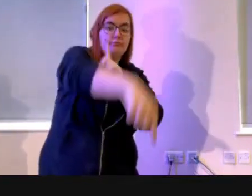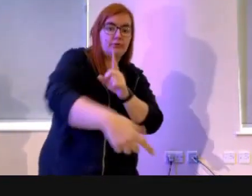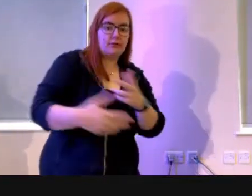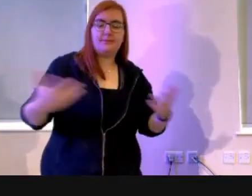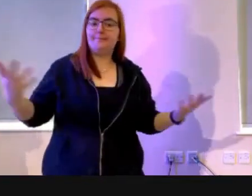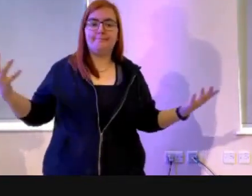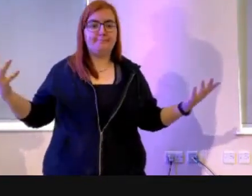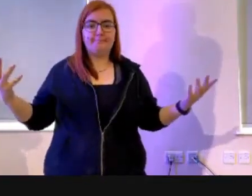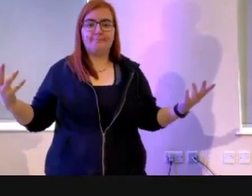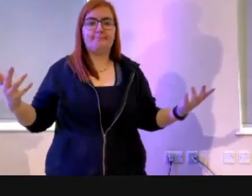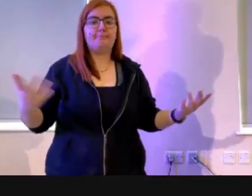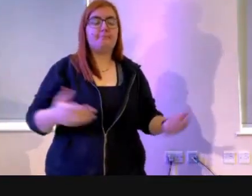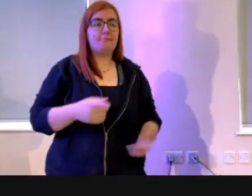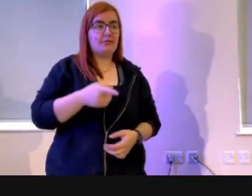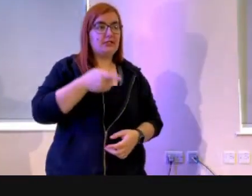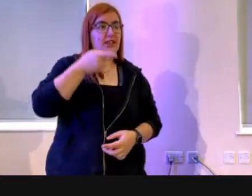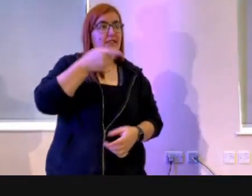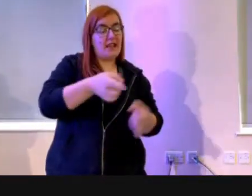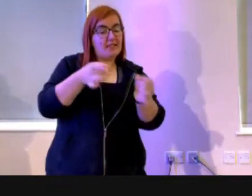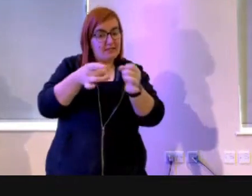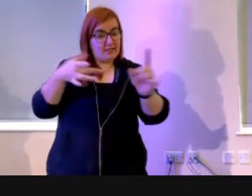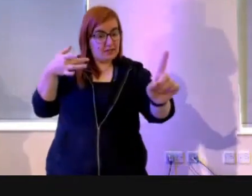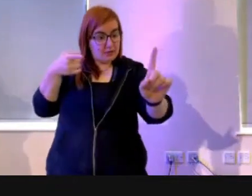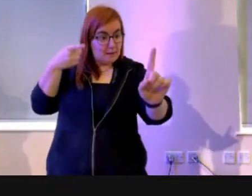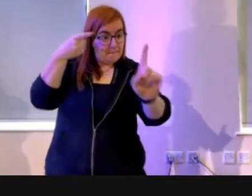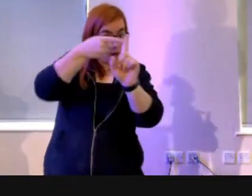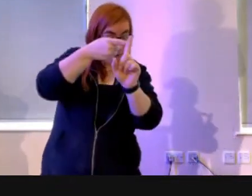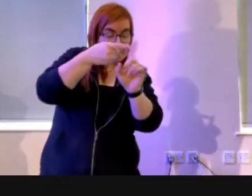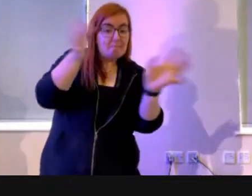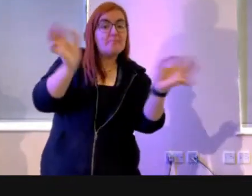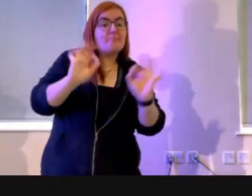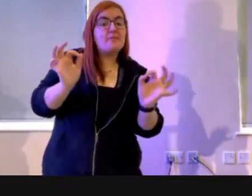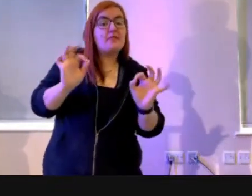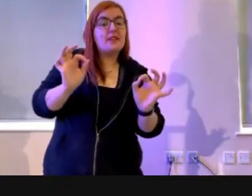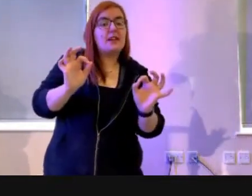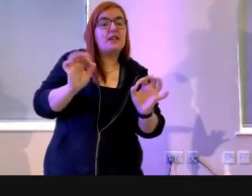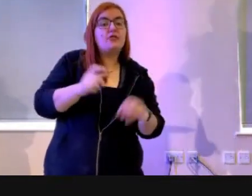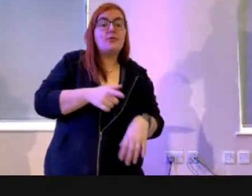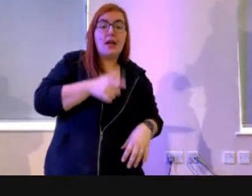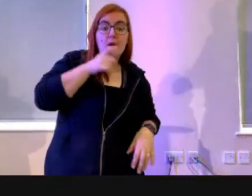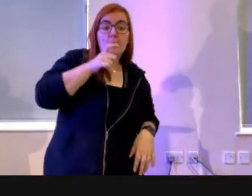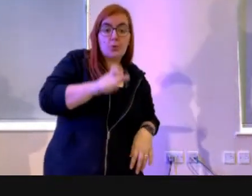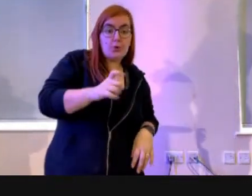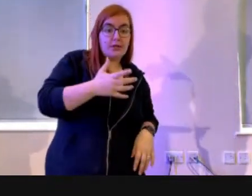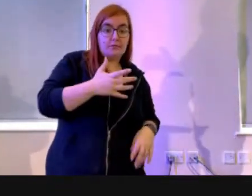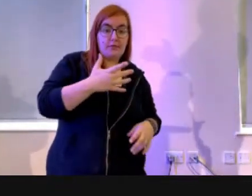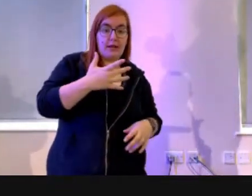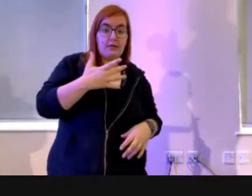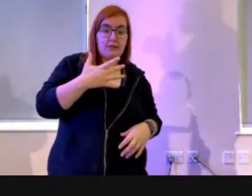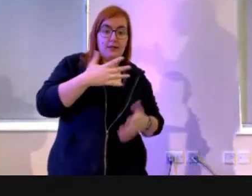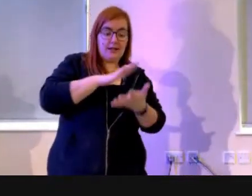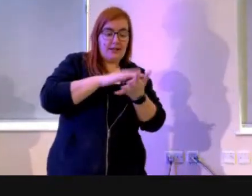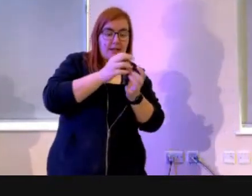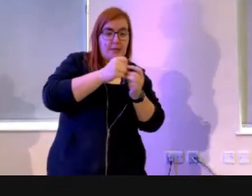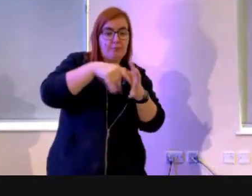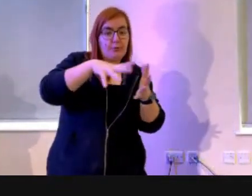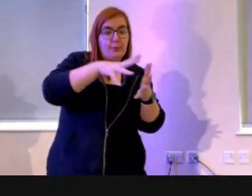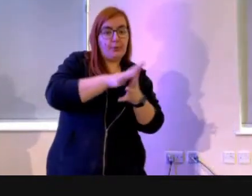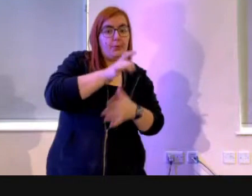See, that Hebrew word, hatar, means to fail or to miss the